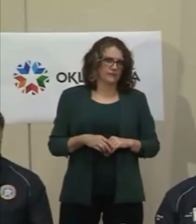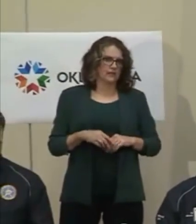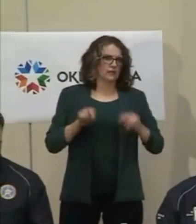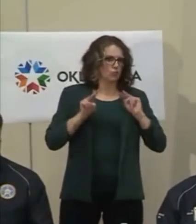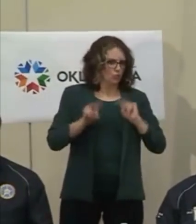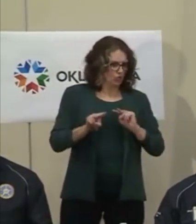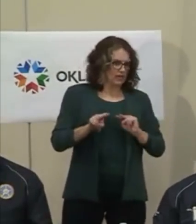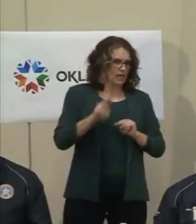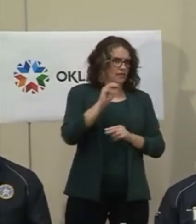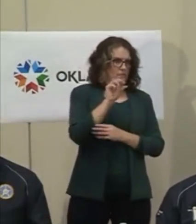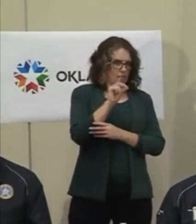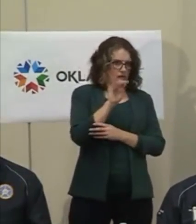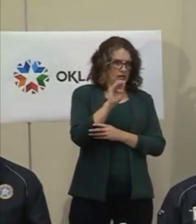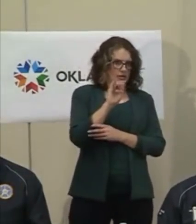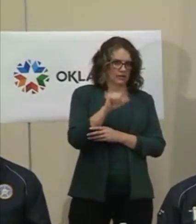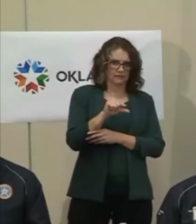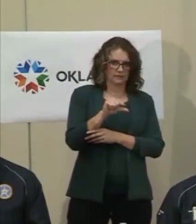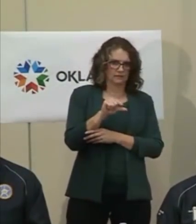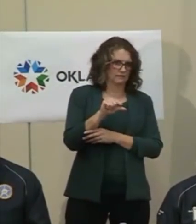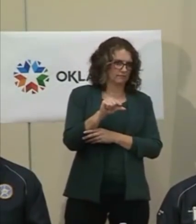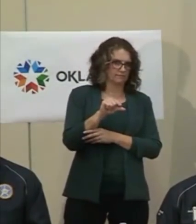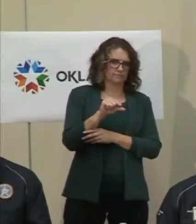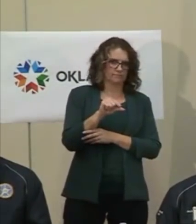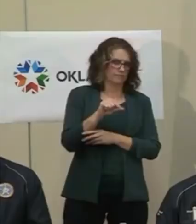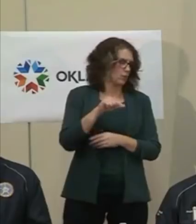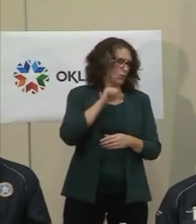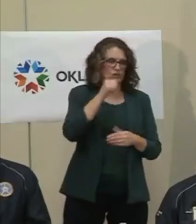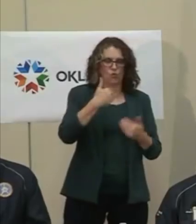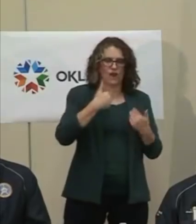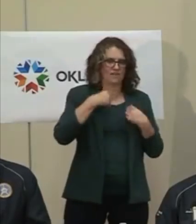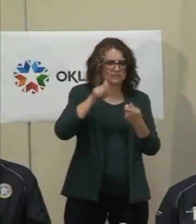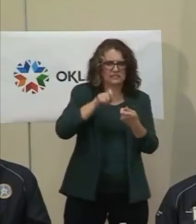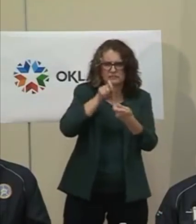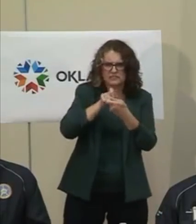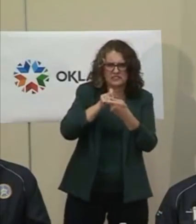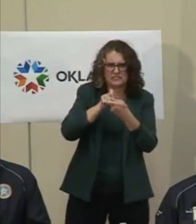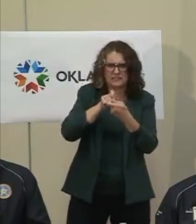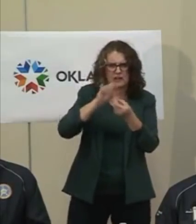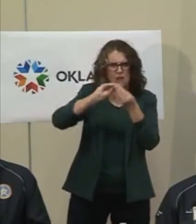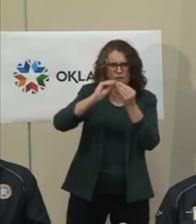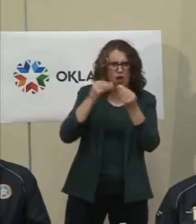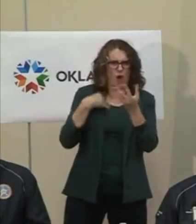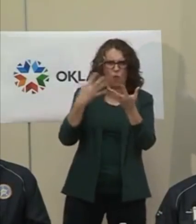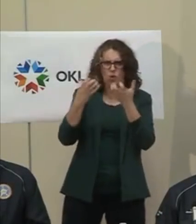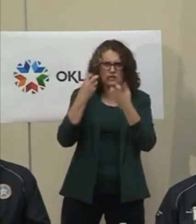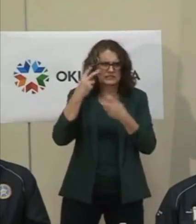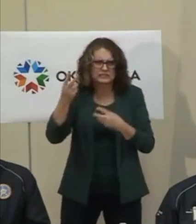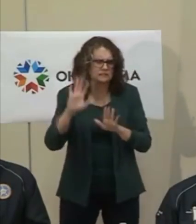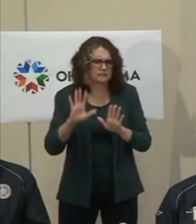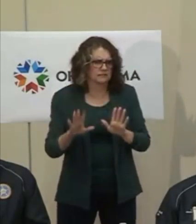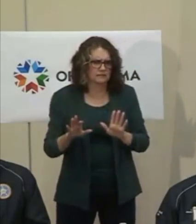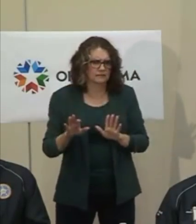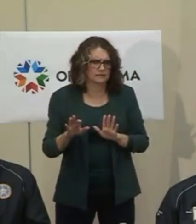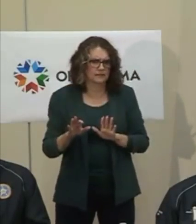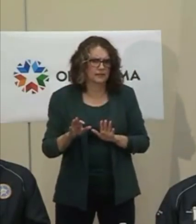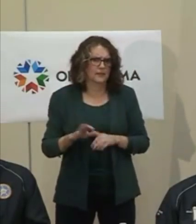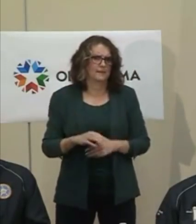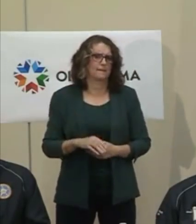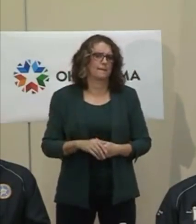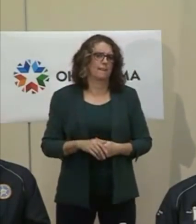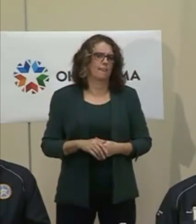We don't have a specific target amount that, you know, we're expecting to come back. You can look at